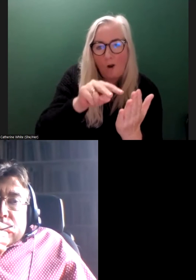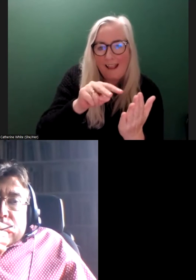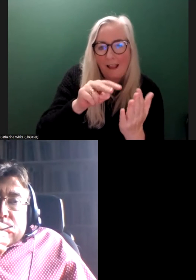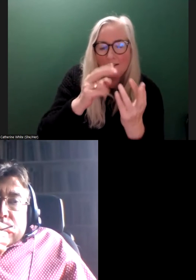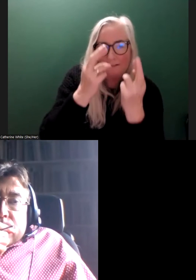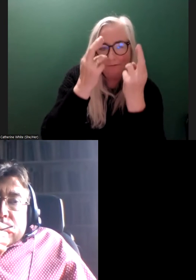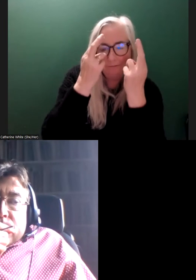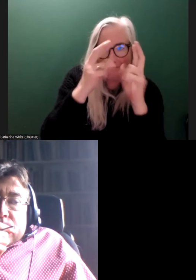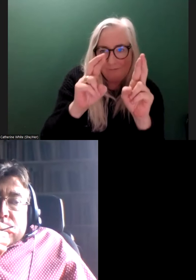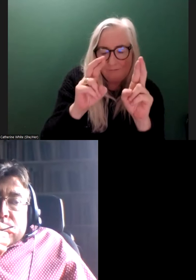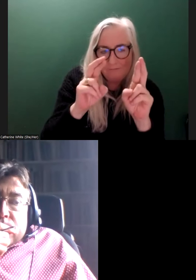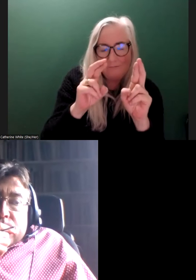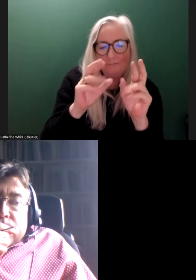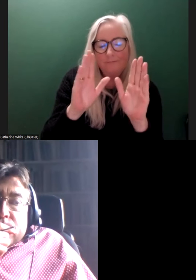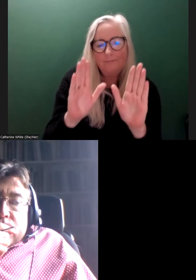more, I suppose,